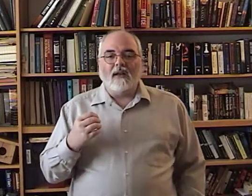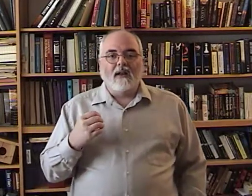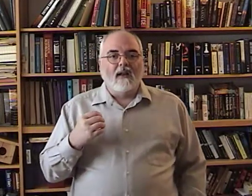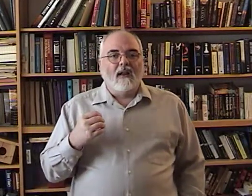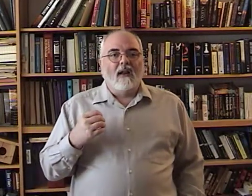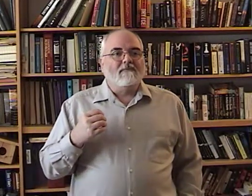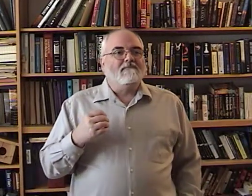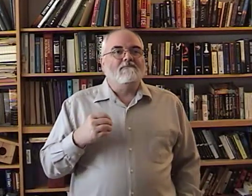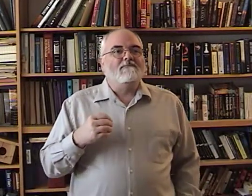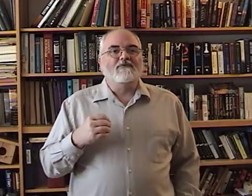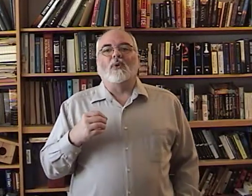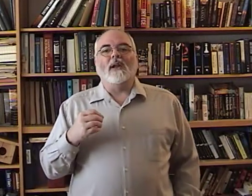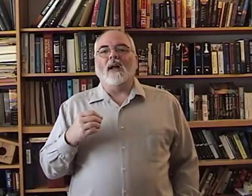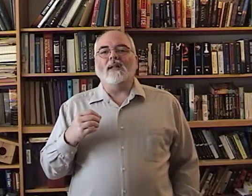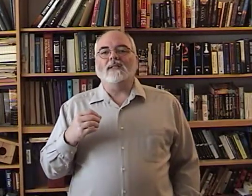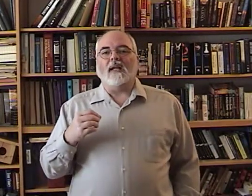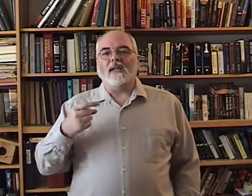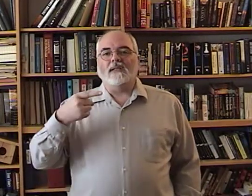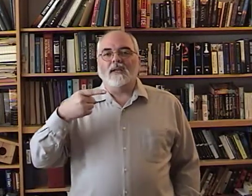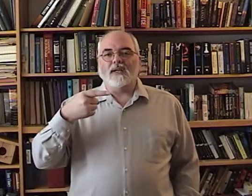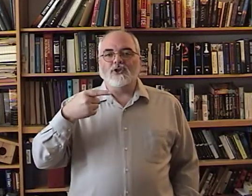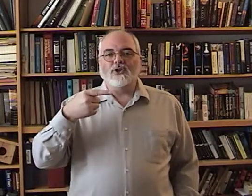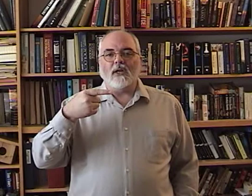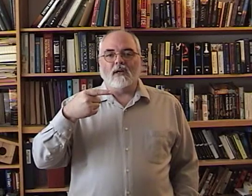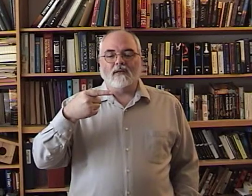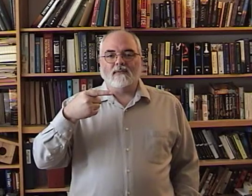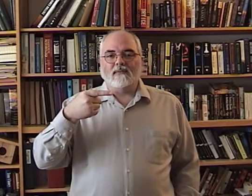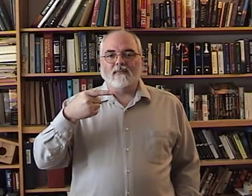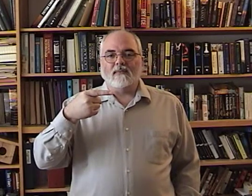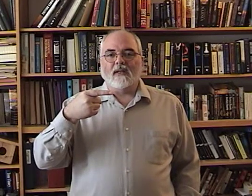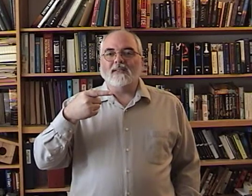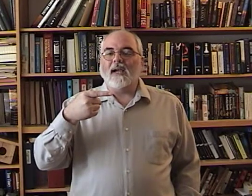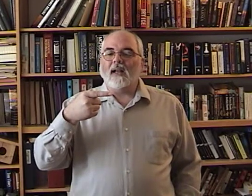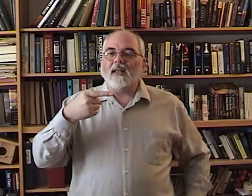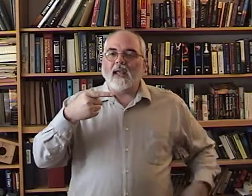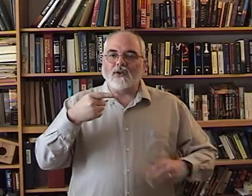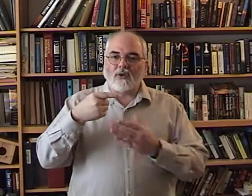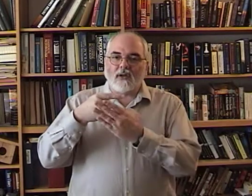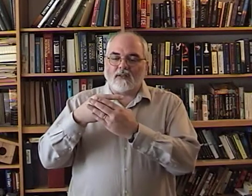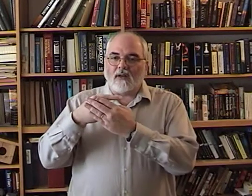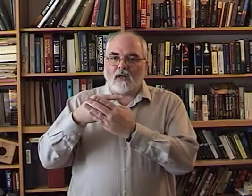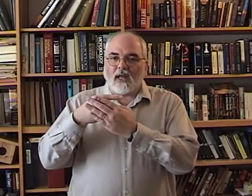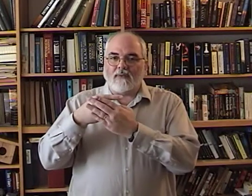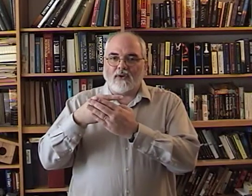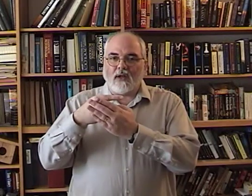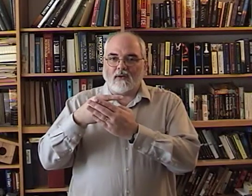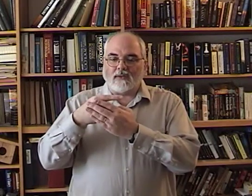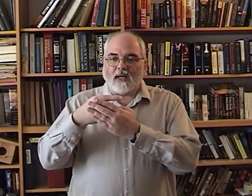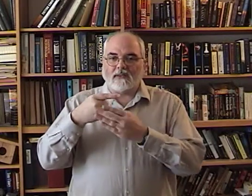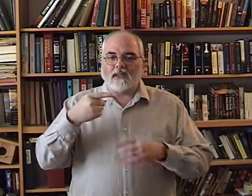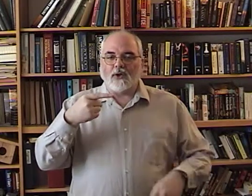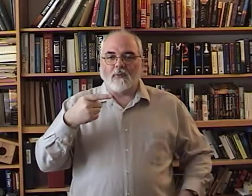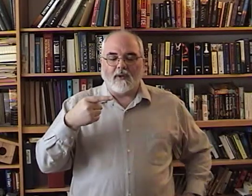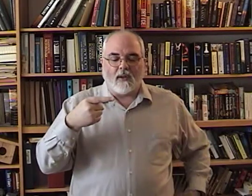49 states is G. It's kind of like H and it will have your knuckles out instead of your palm.